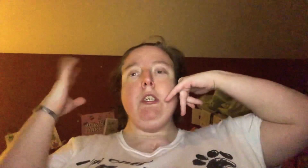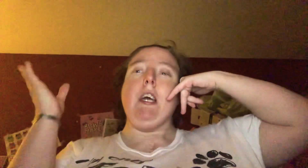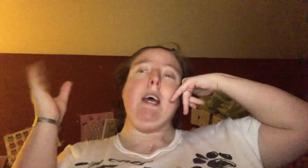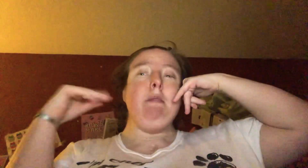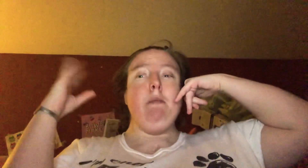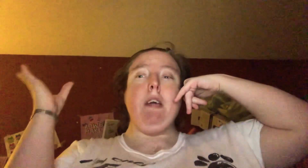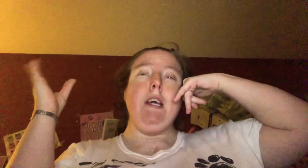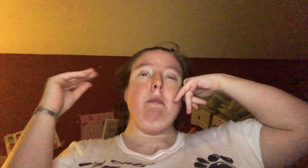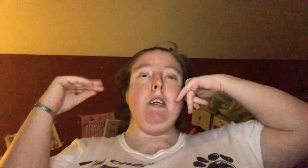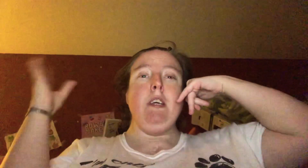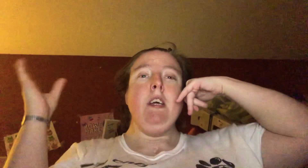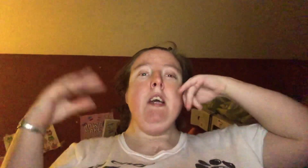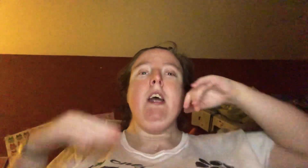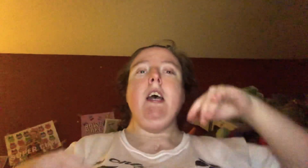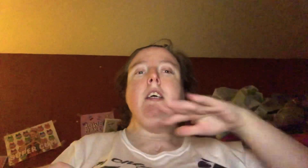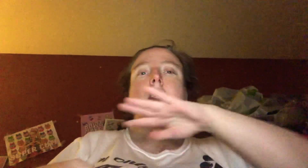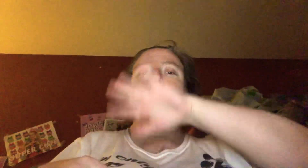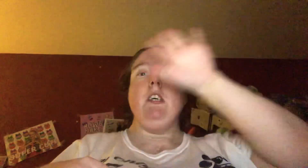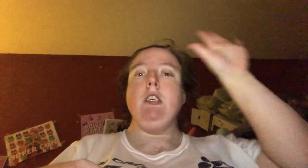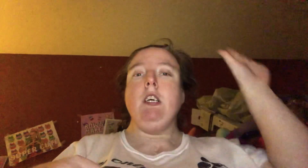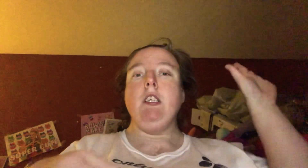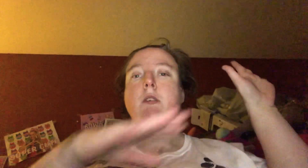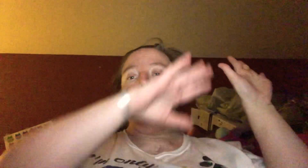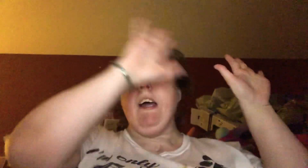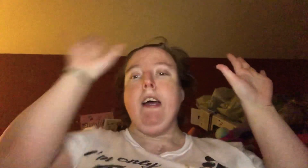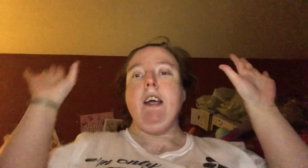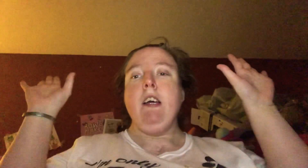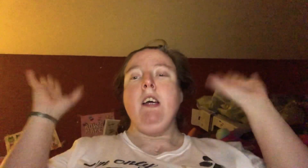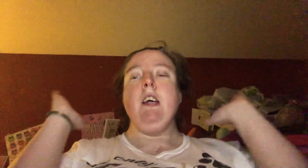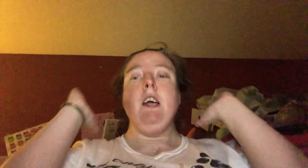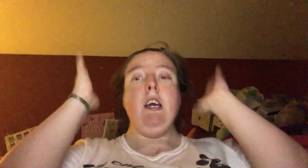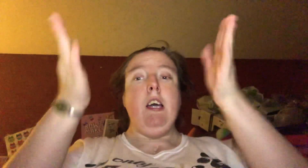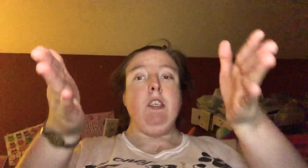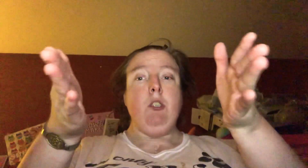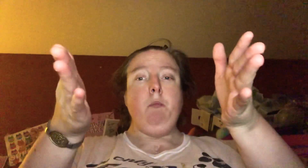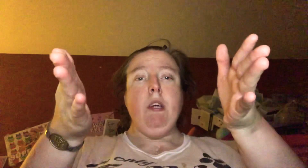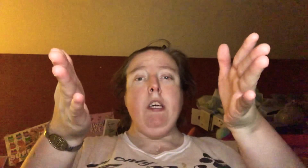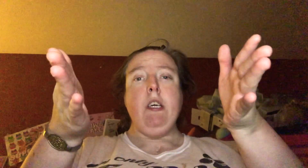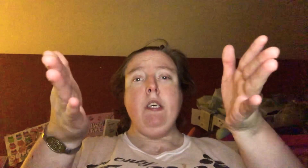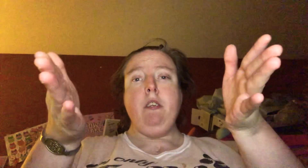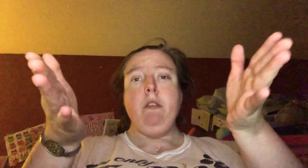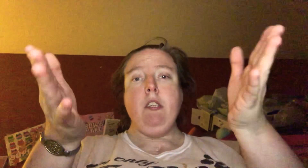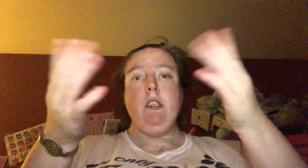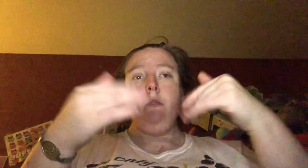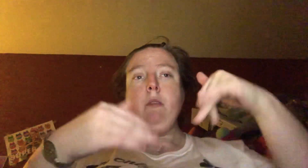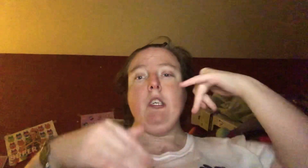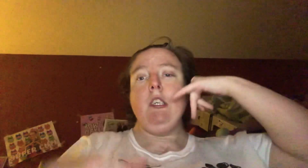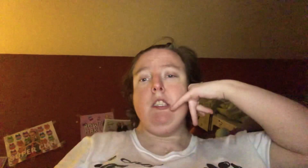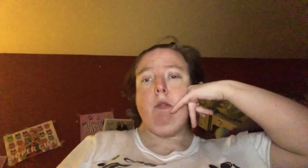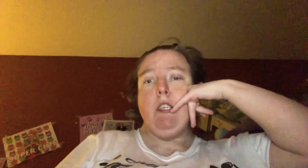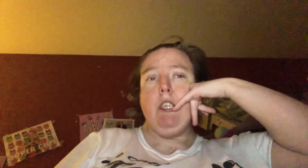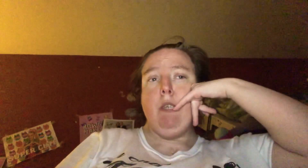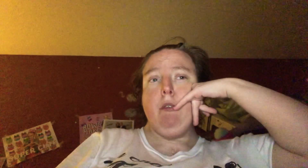call me maybe It's hard to look back Watch it, But here's my number